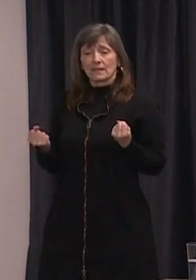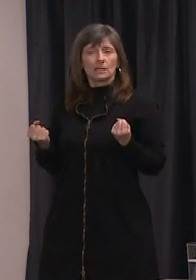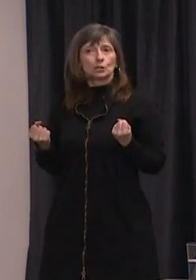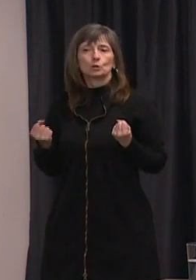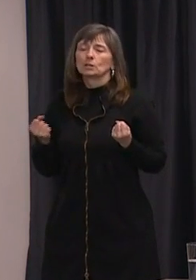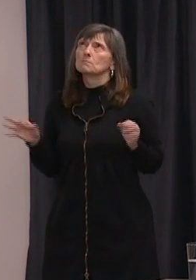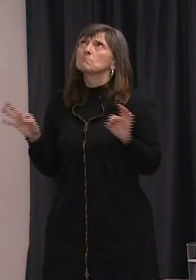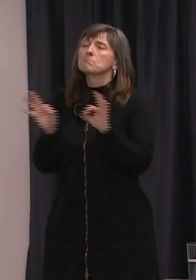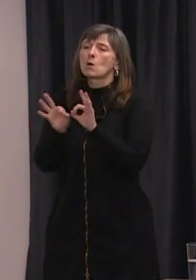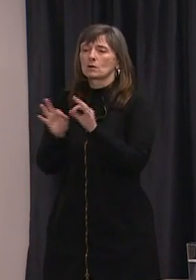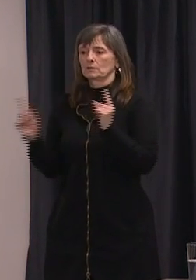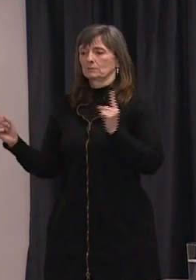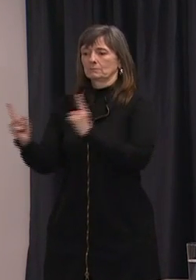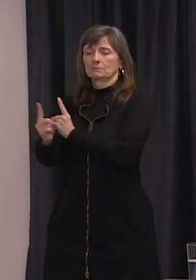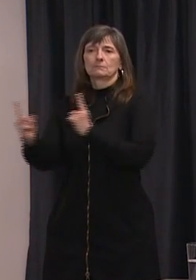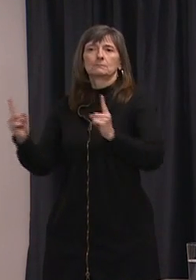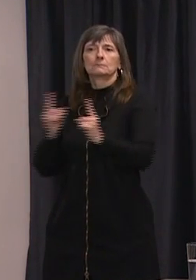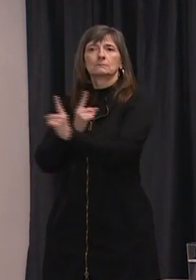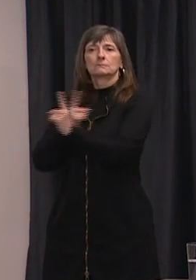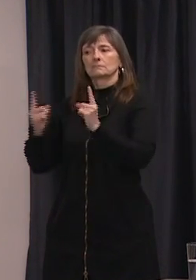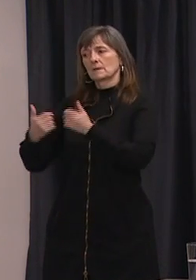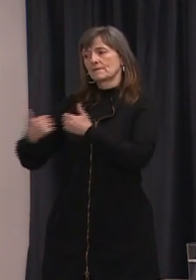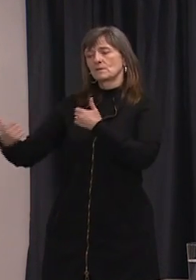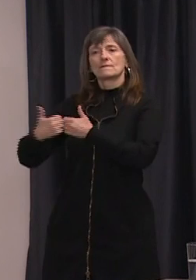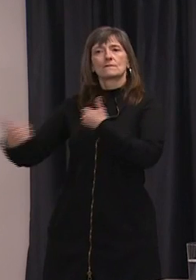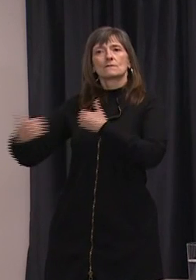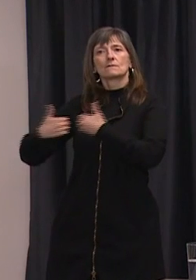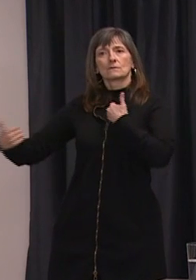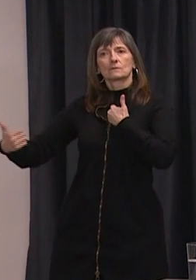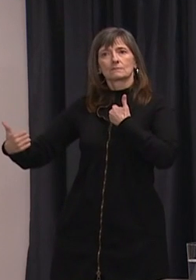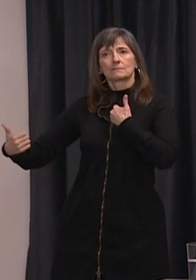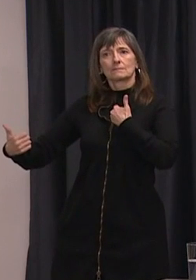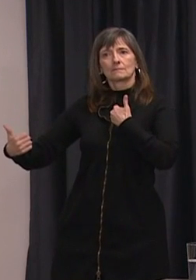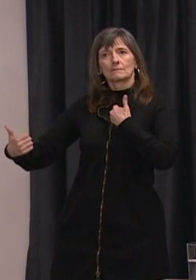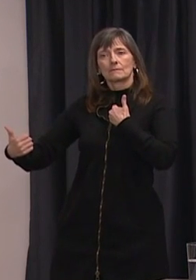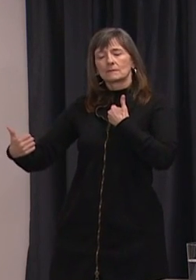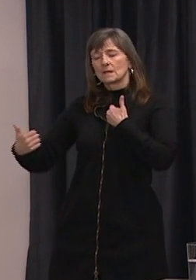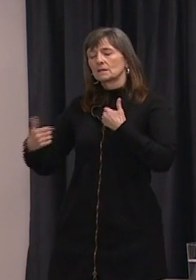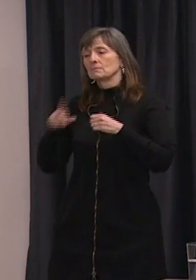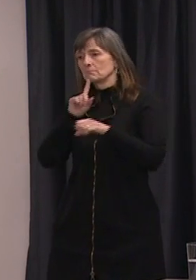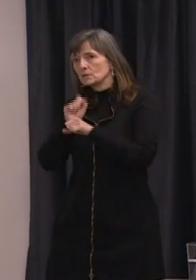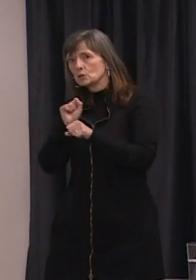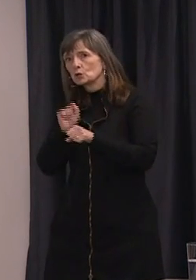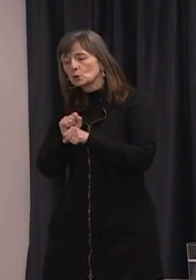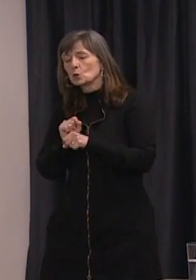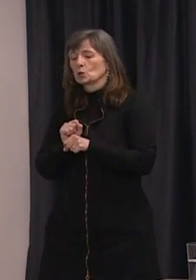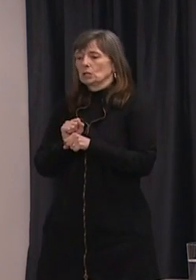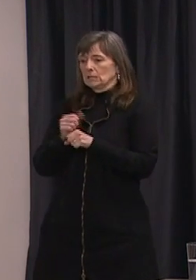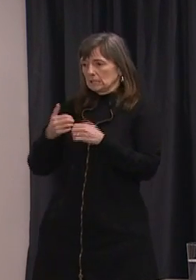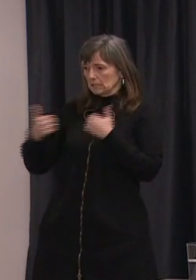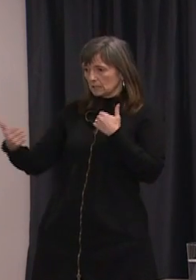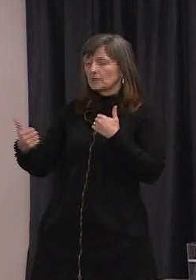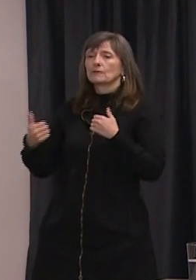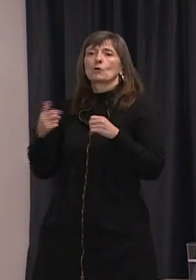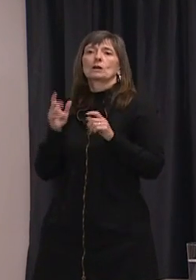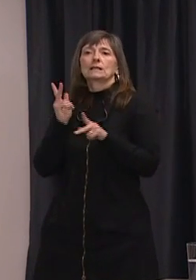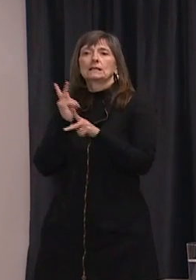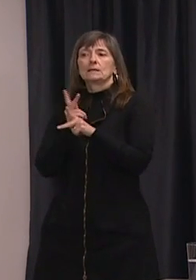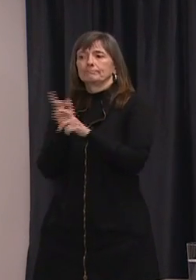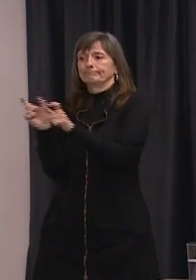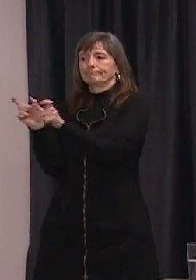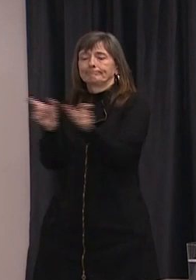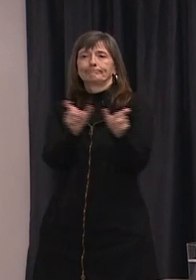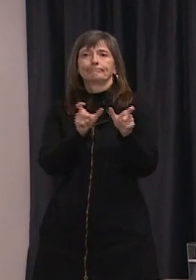need to adhere to this. It is up to us to ensure that we help the major effort required to contain this virus. I applaud the